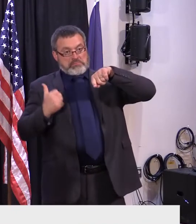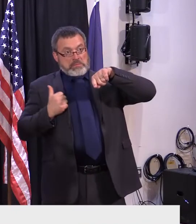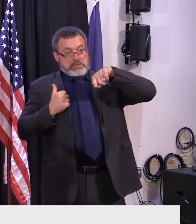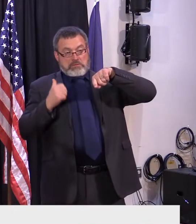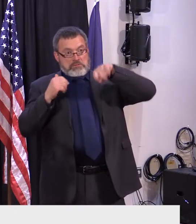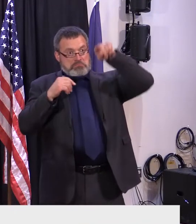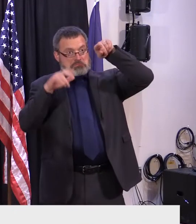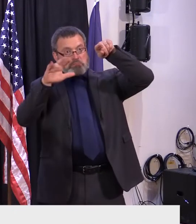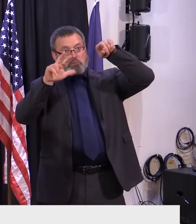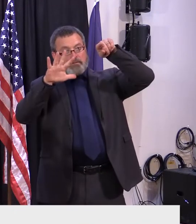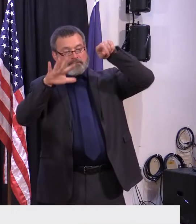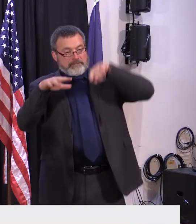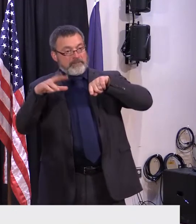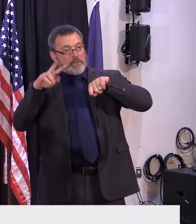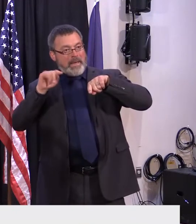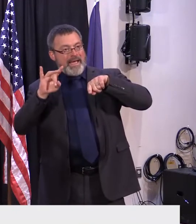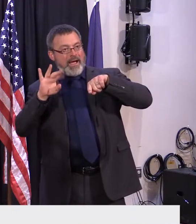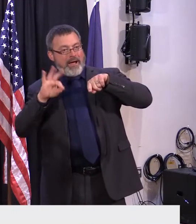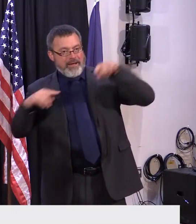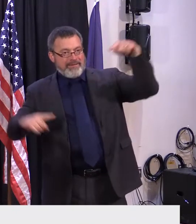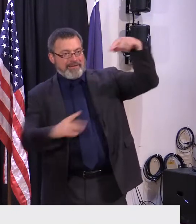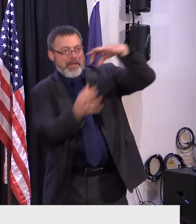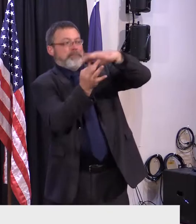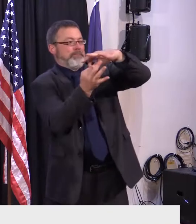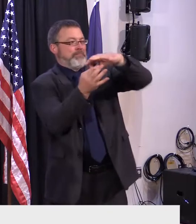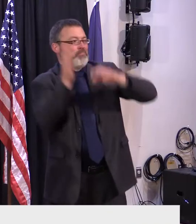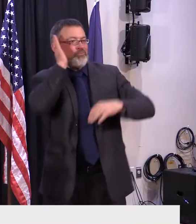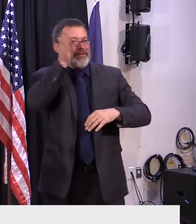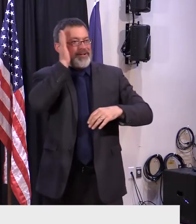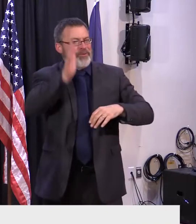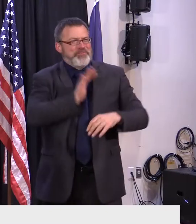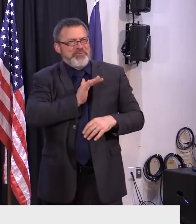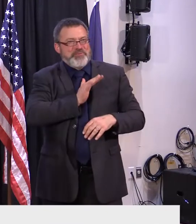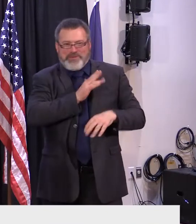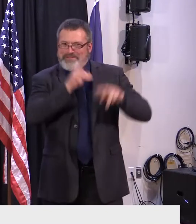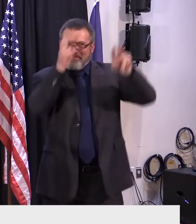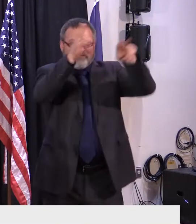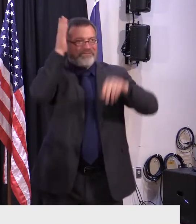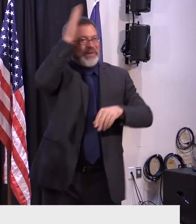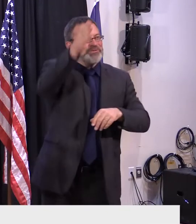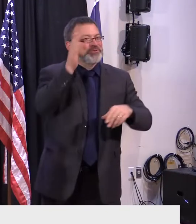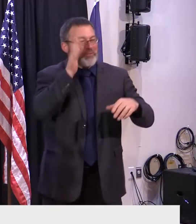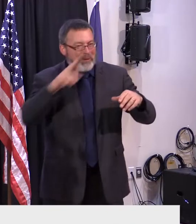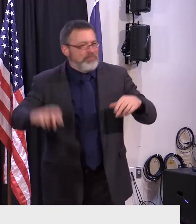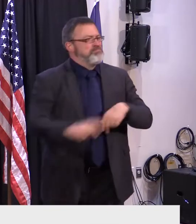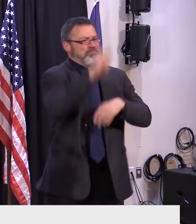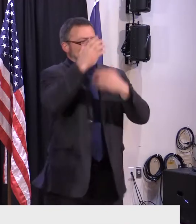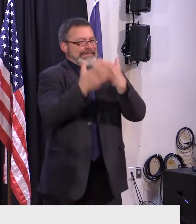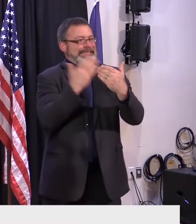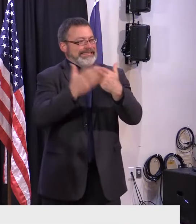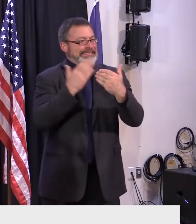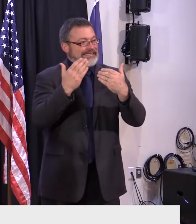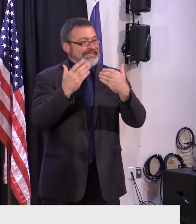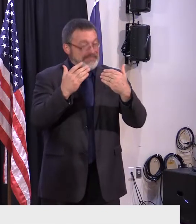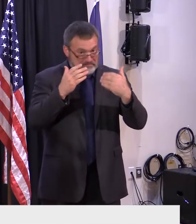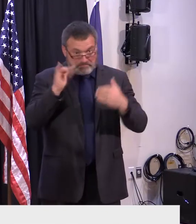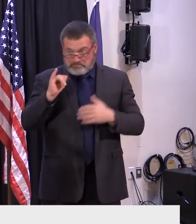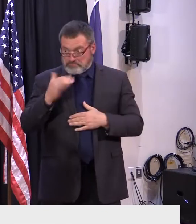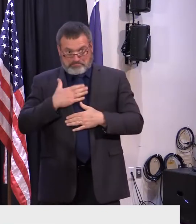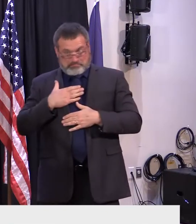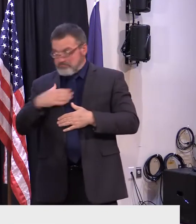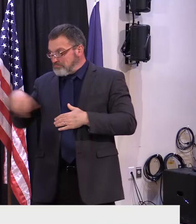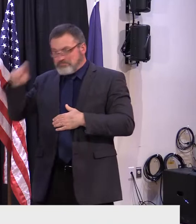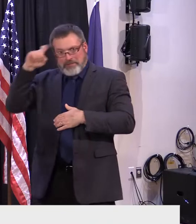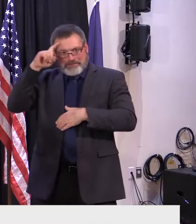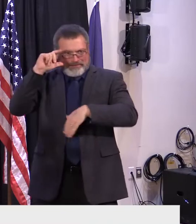with I-89. As the Governor mentioned, we have our first ever office outside of Vermont. We connected with the